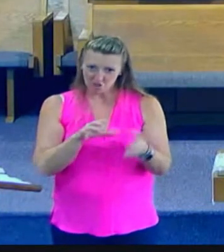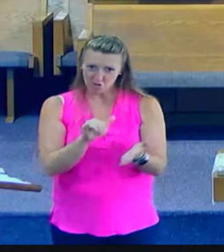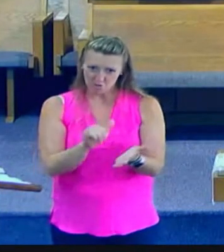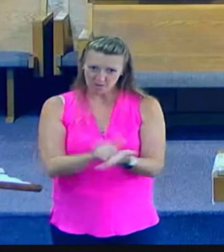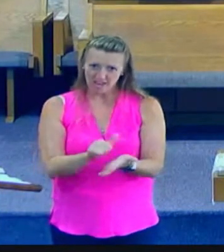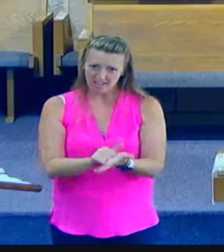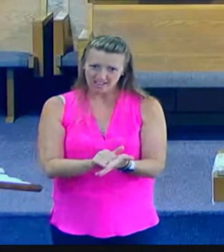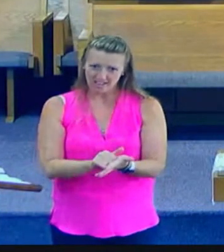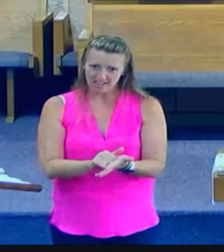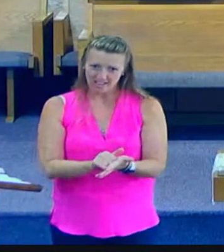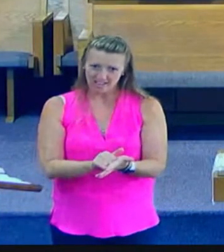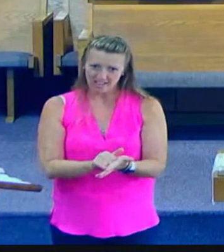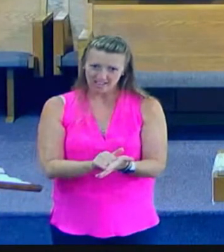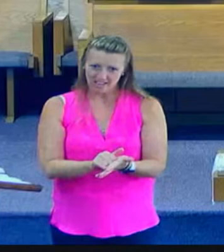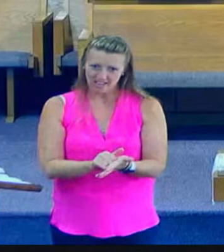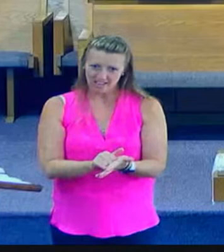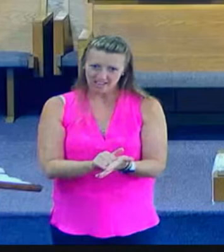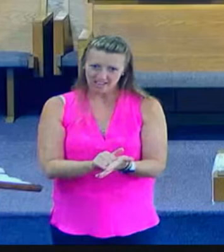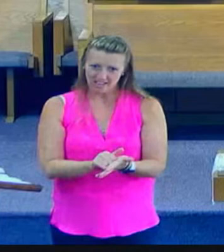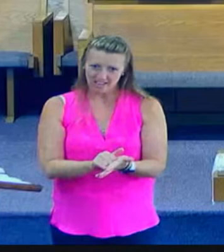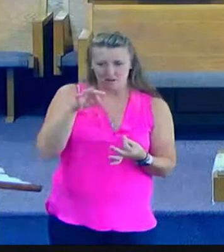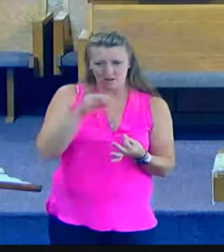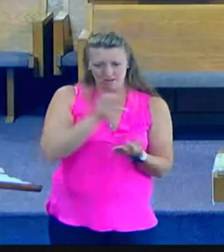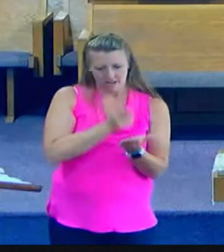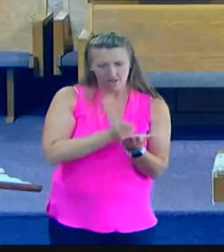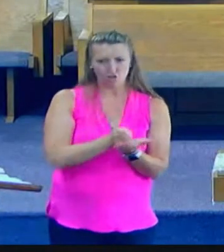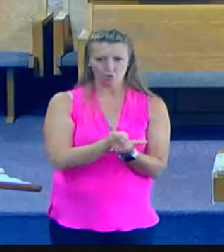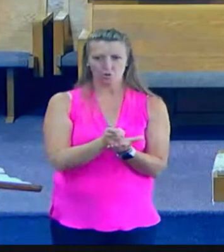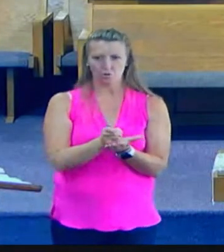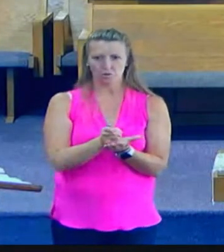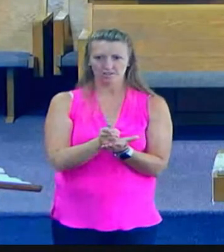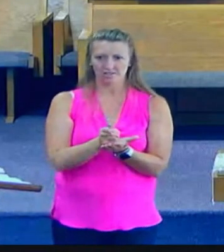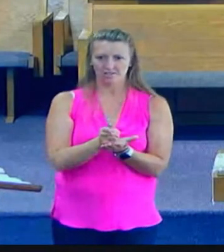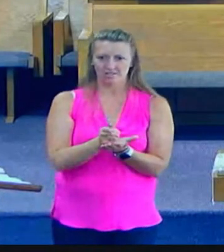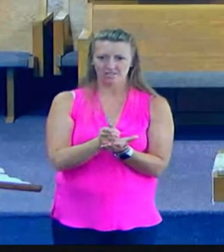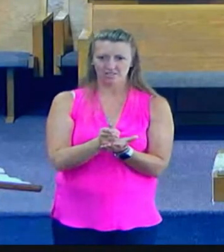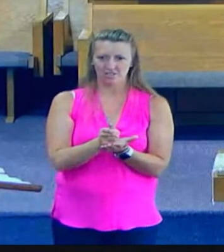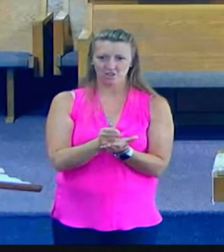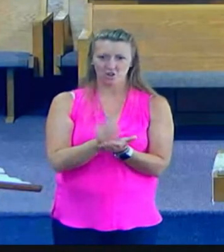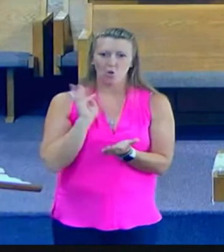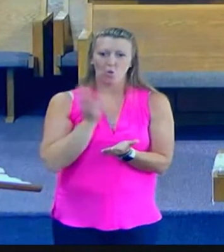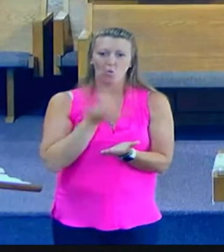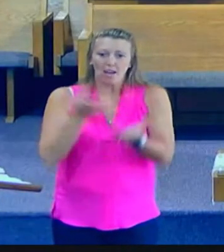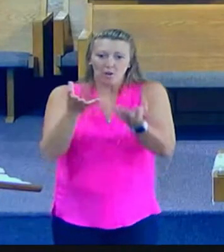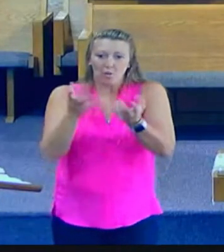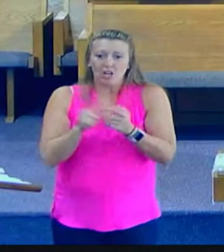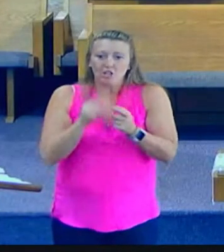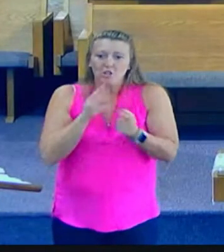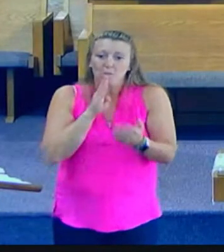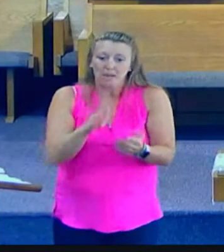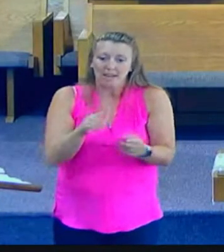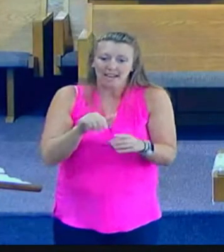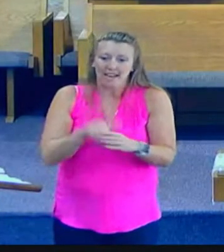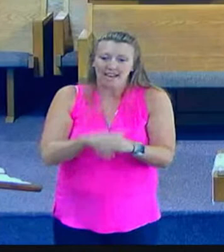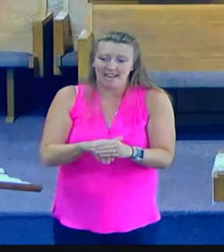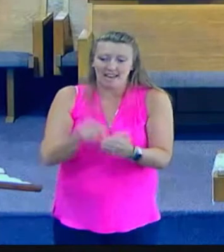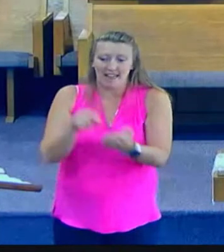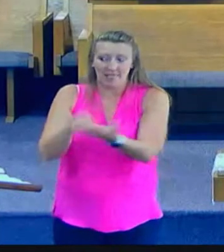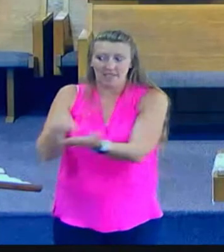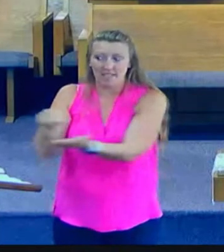outside of the bounds of perhaps organized religion where there is no room for